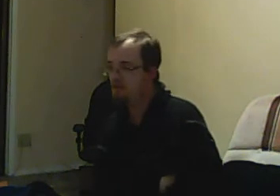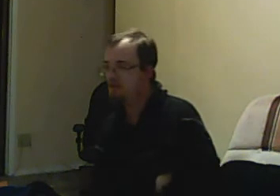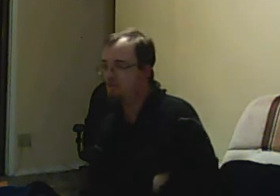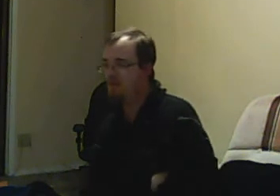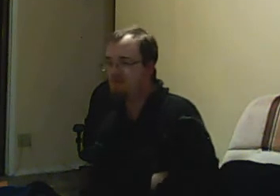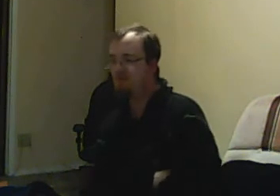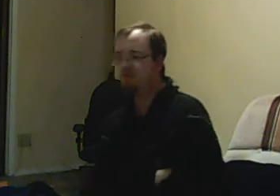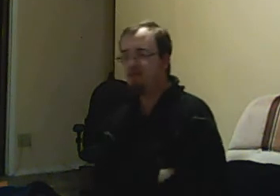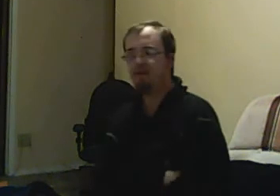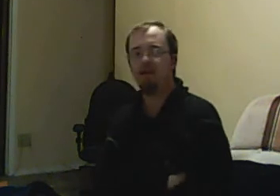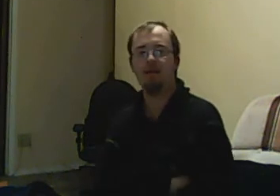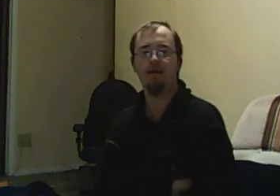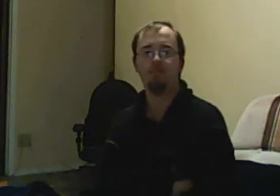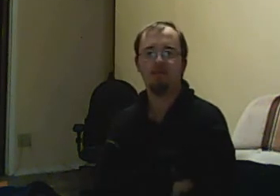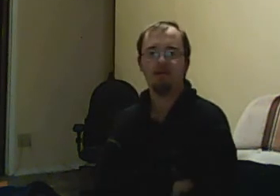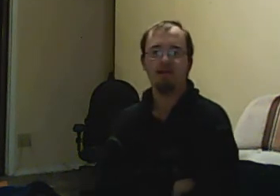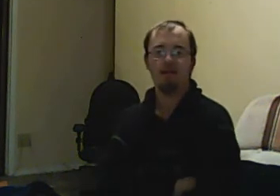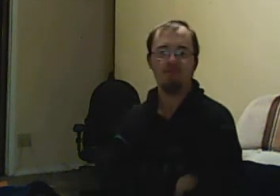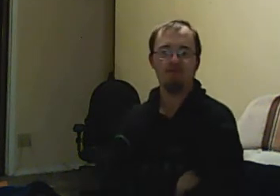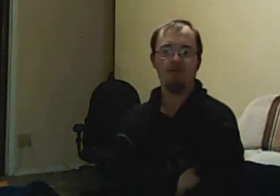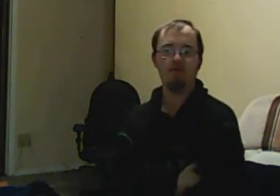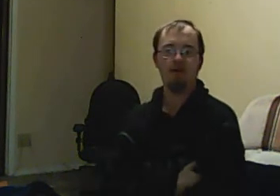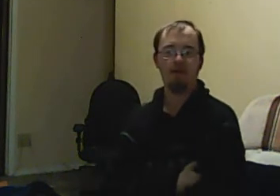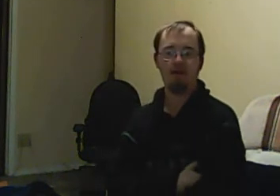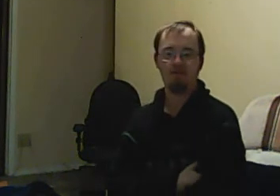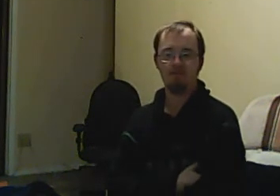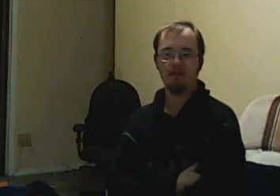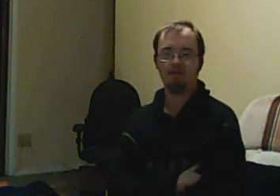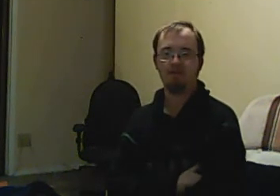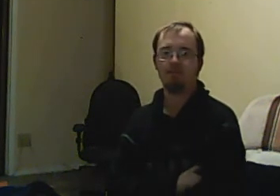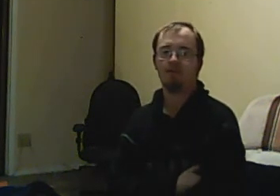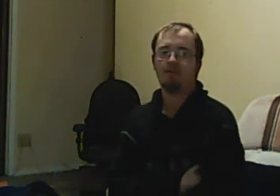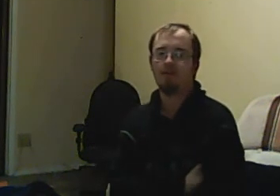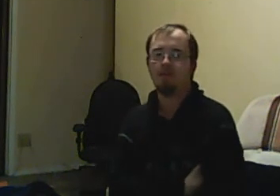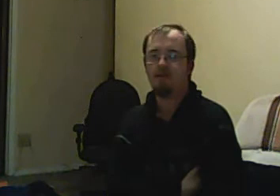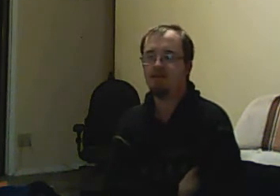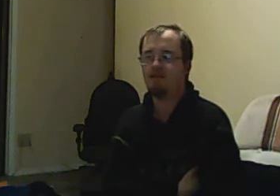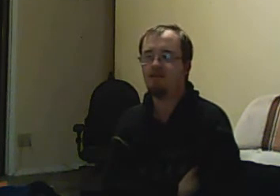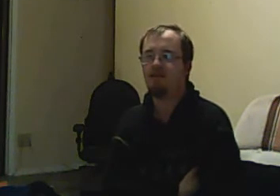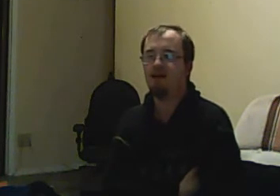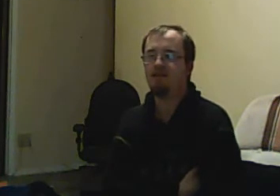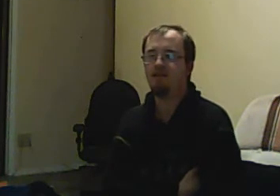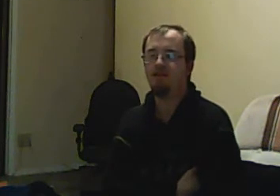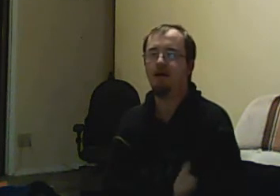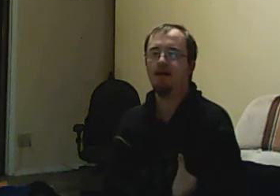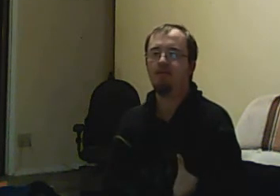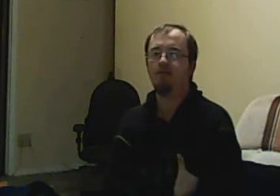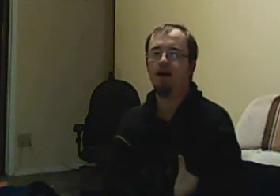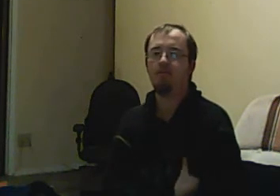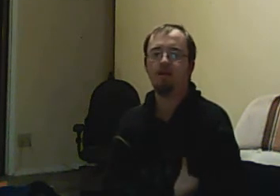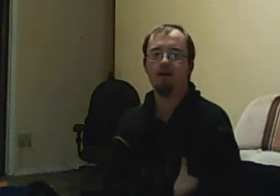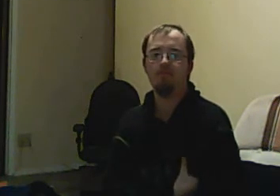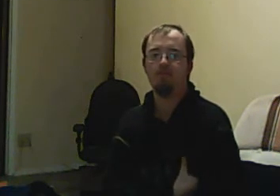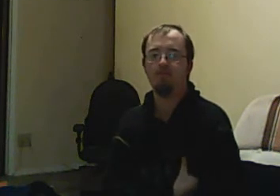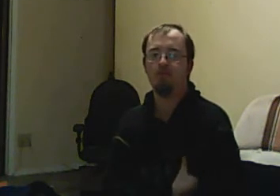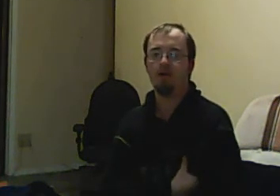So basically, if you know how I'm saying things, is that I've become more